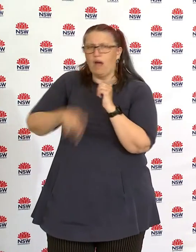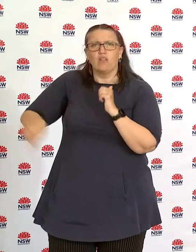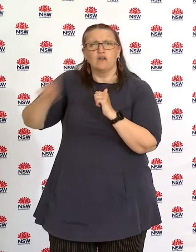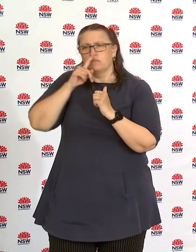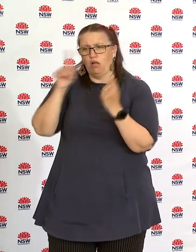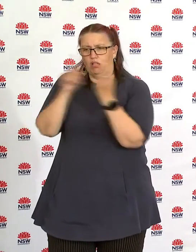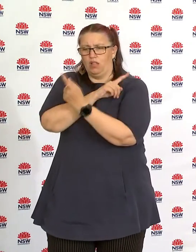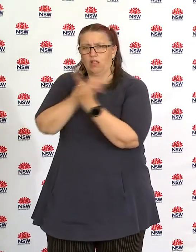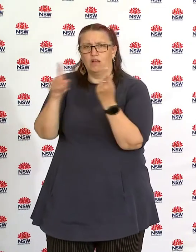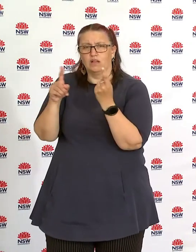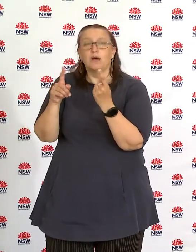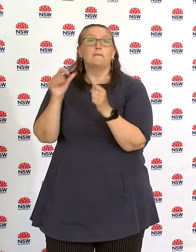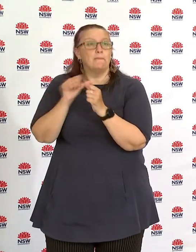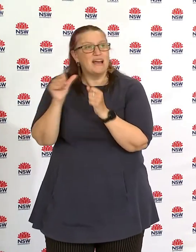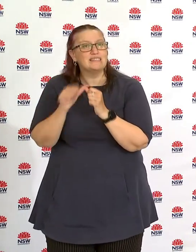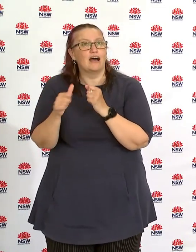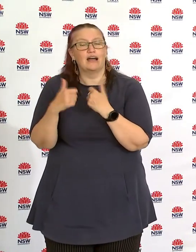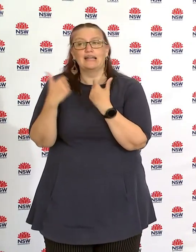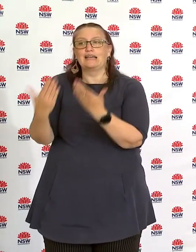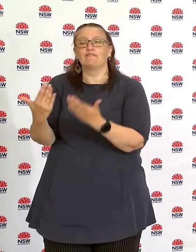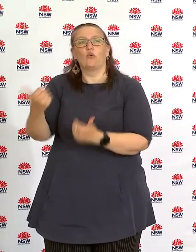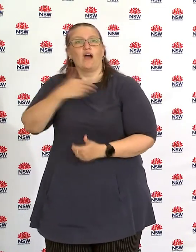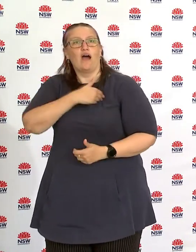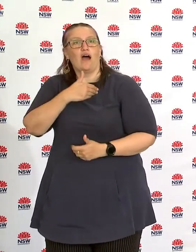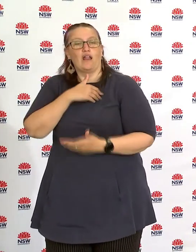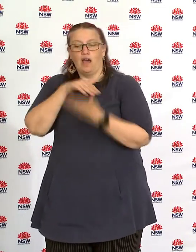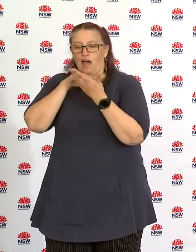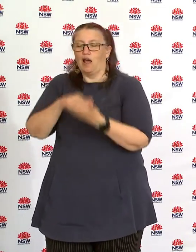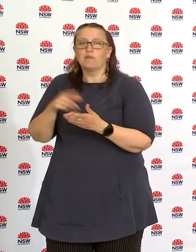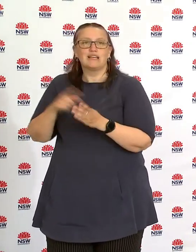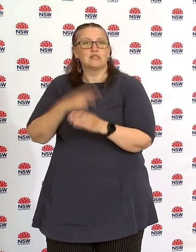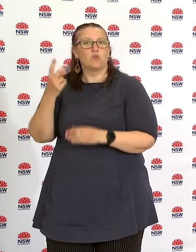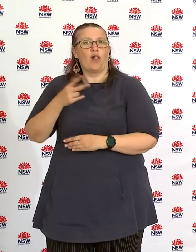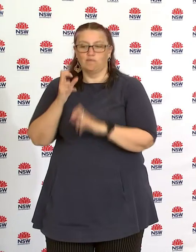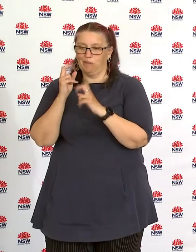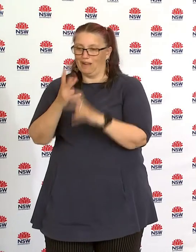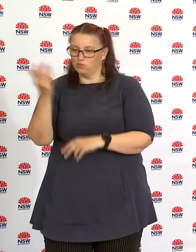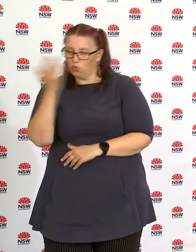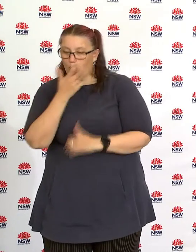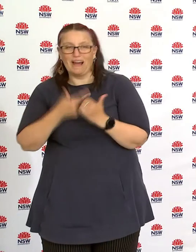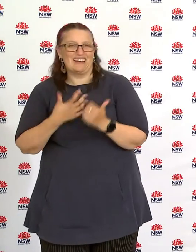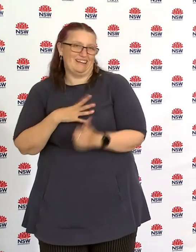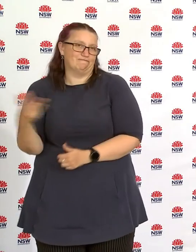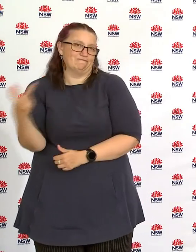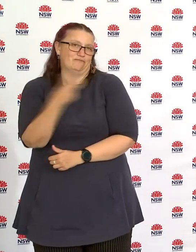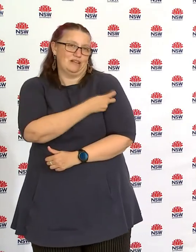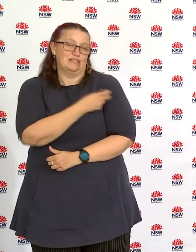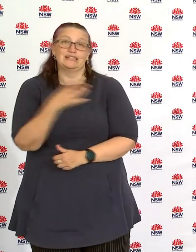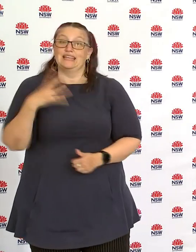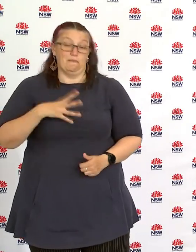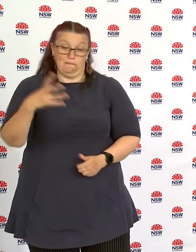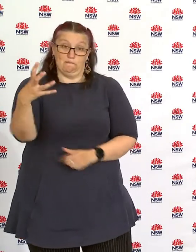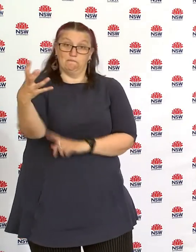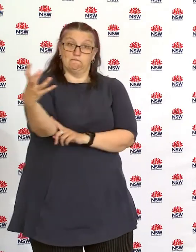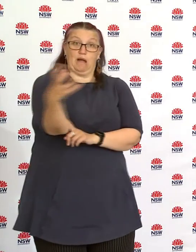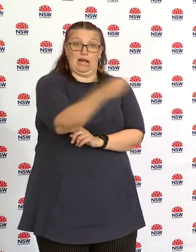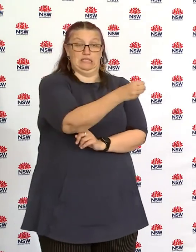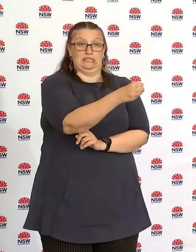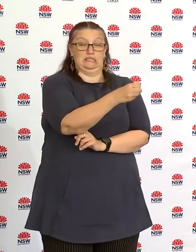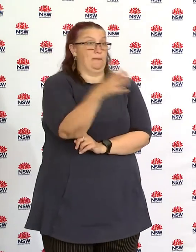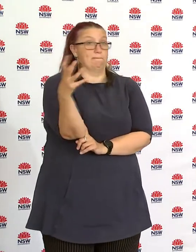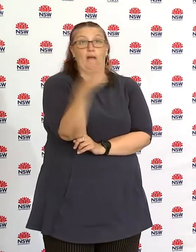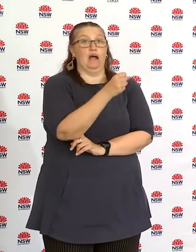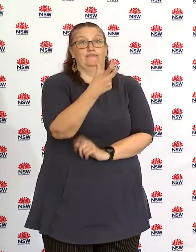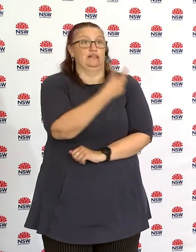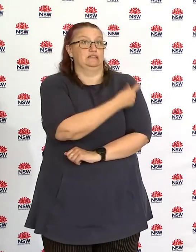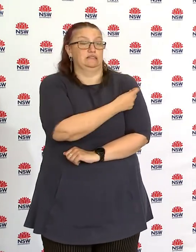so dr chan's advice to us was um if you want your 12 face to face in those local government areas they must get vaccinated and